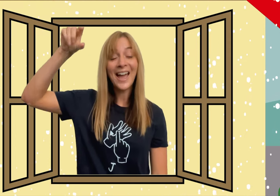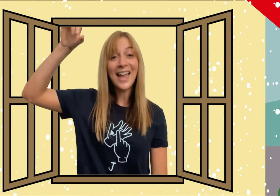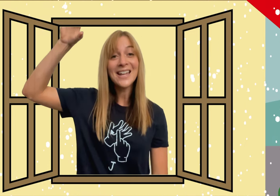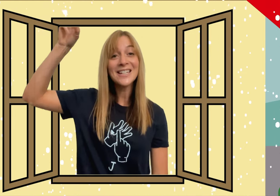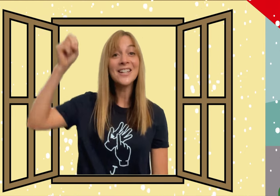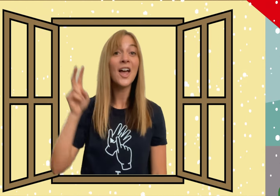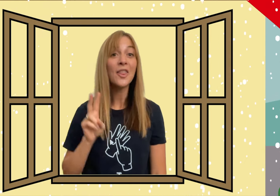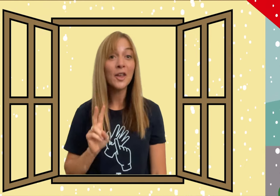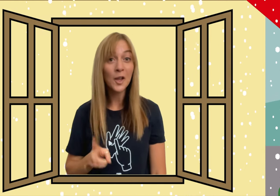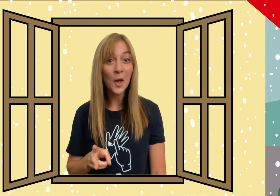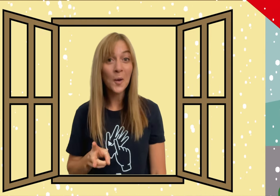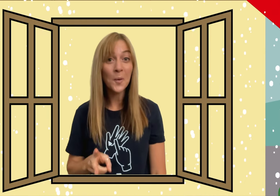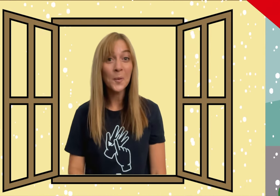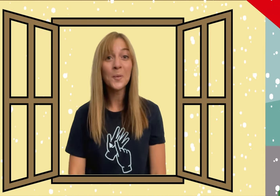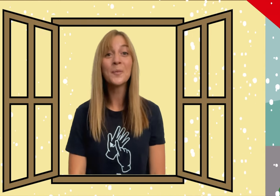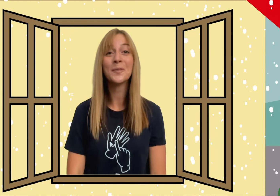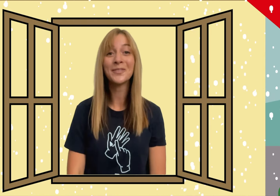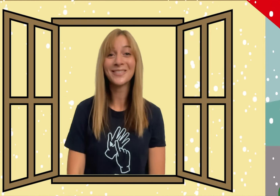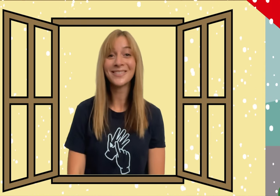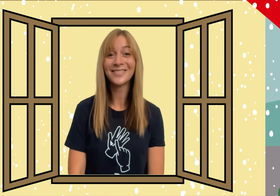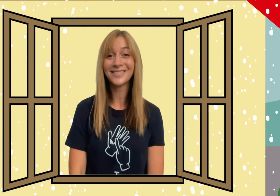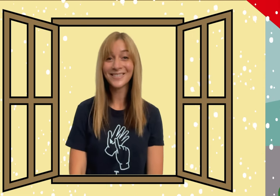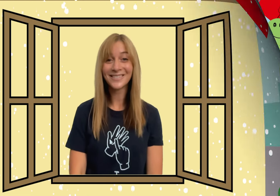had another go